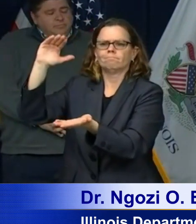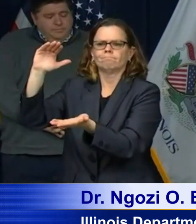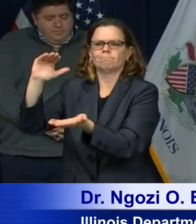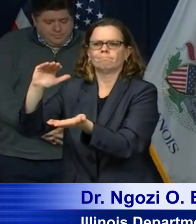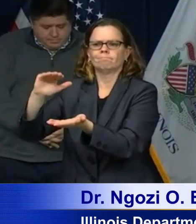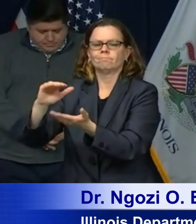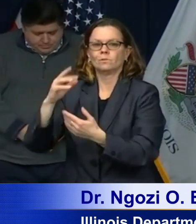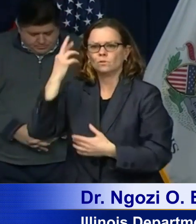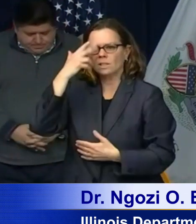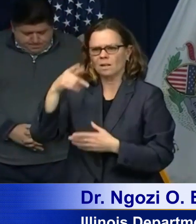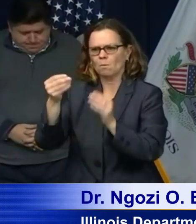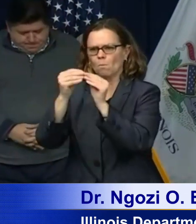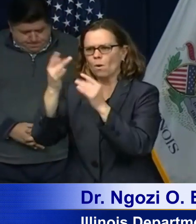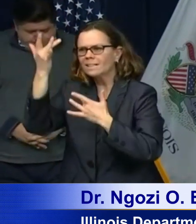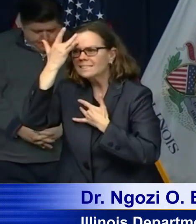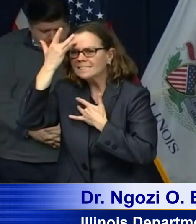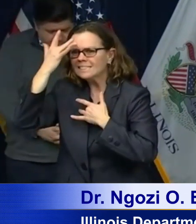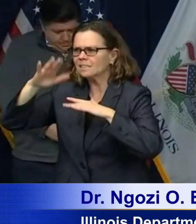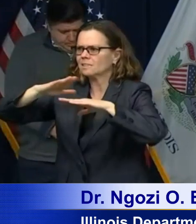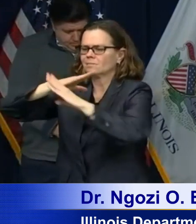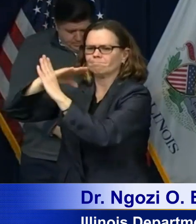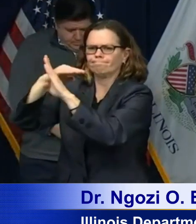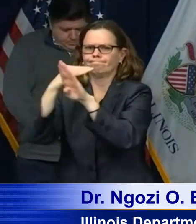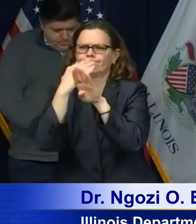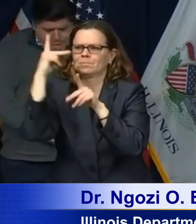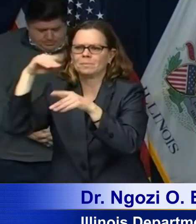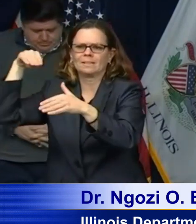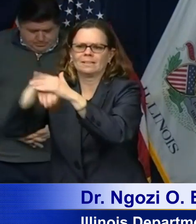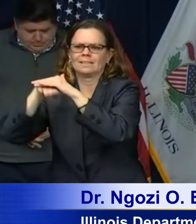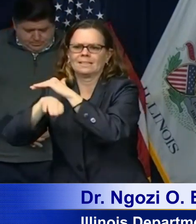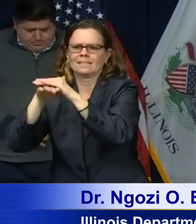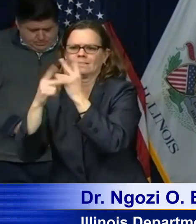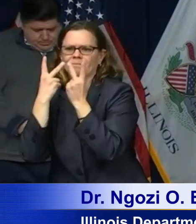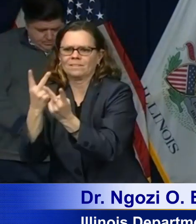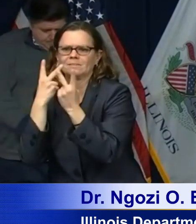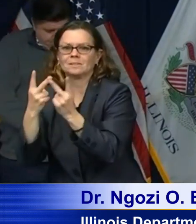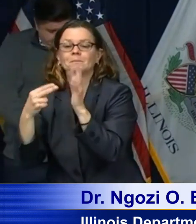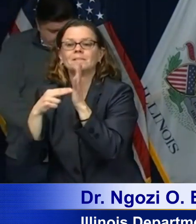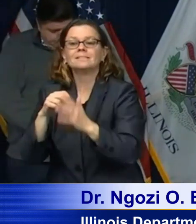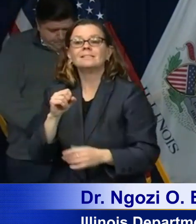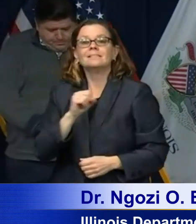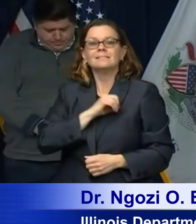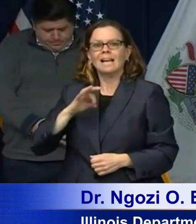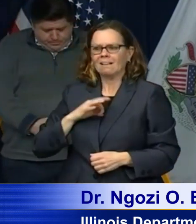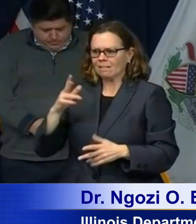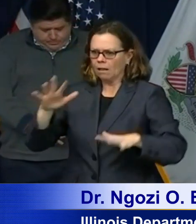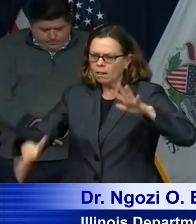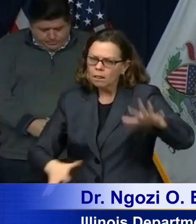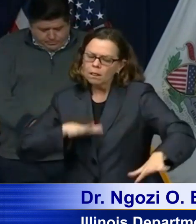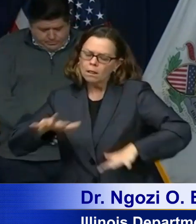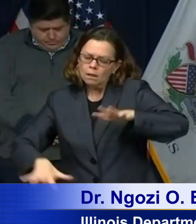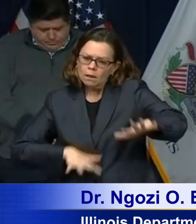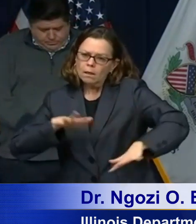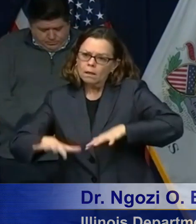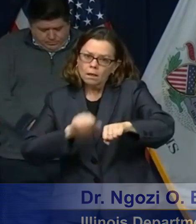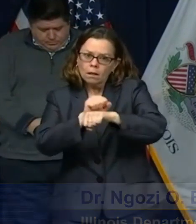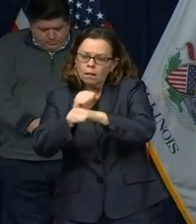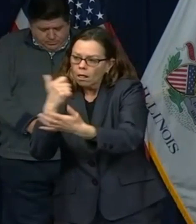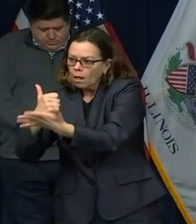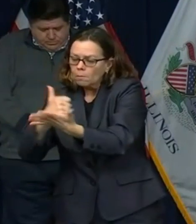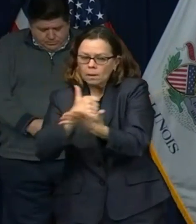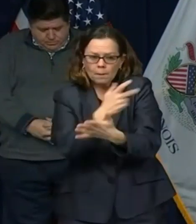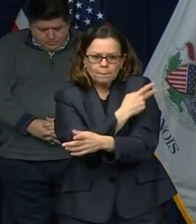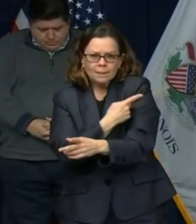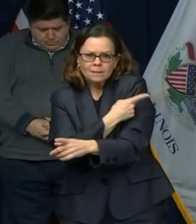to take care of the residents with fewer people. But they do understand and it's that they